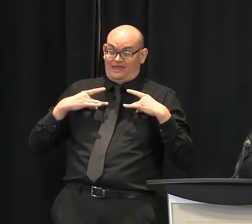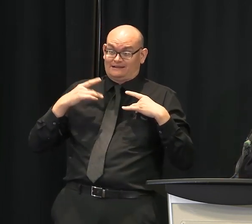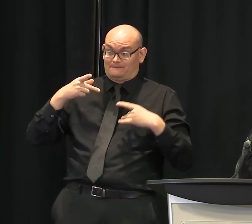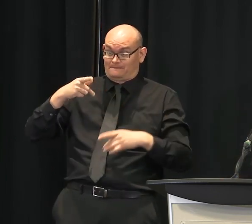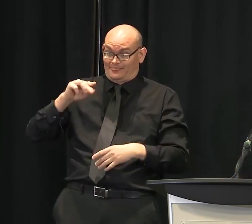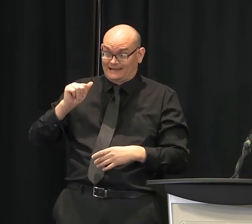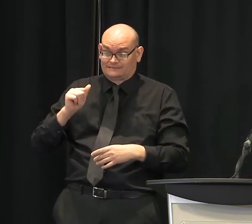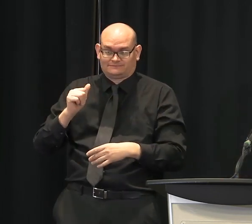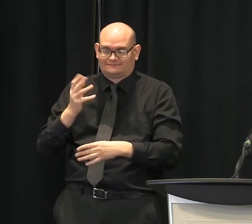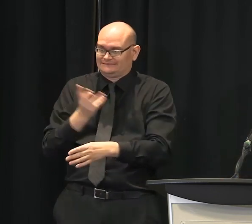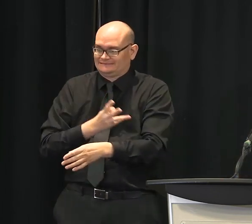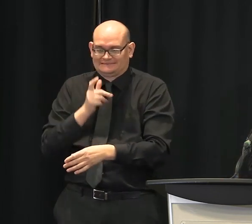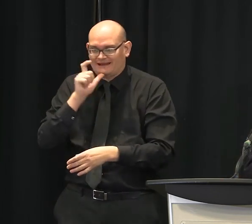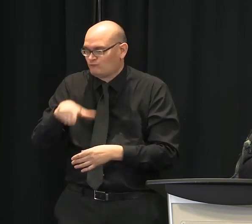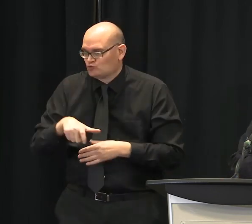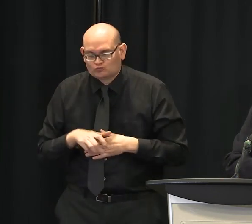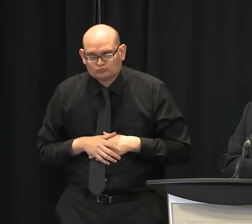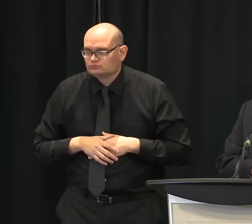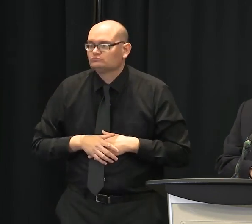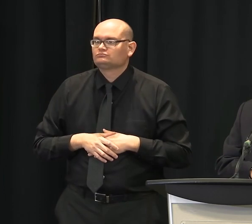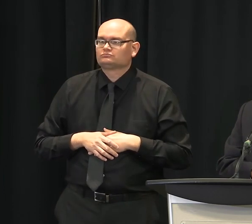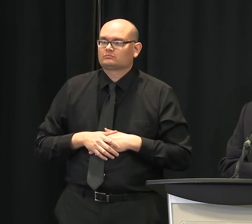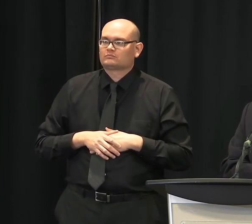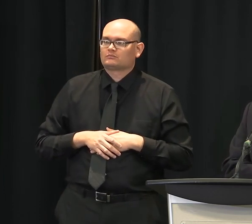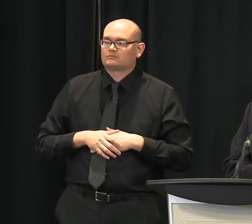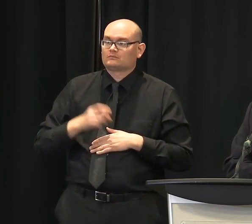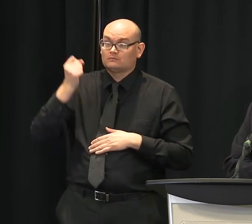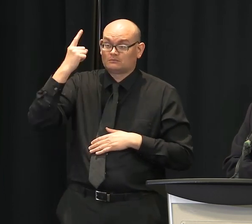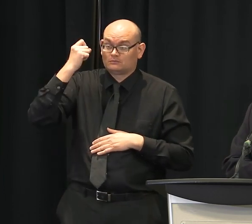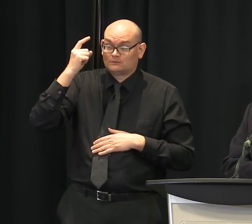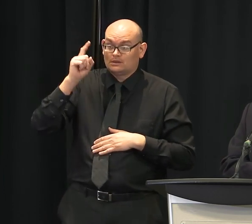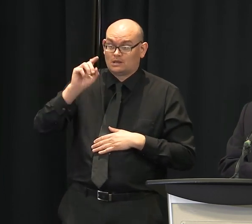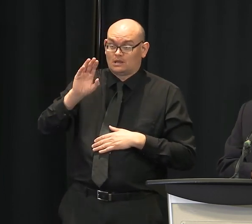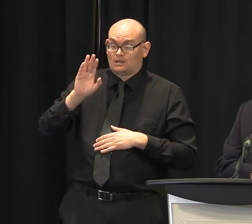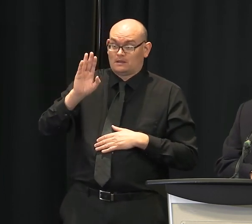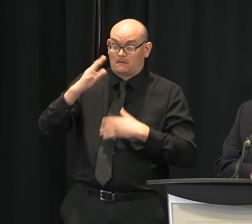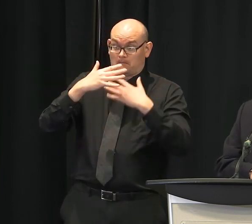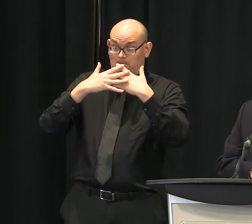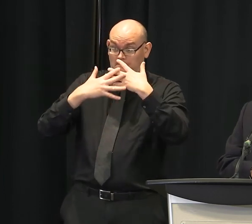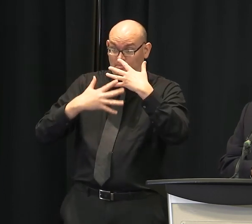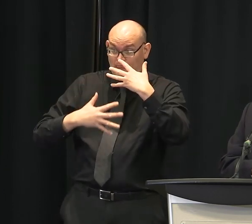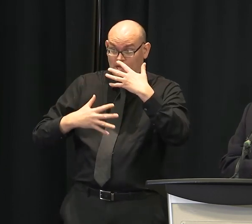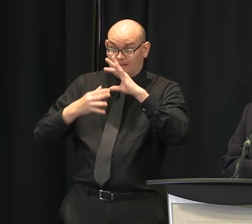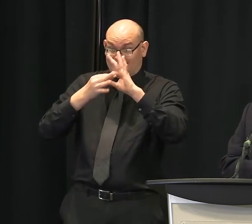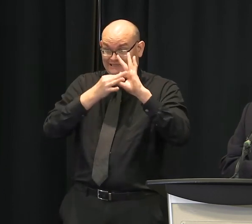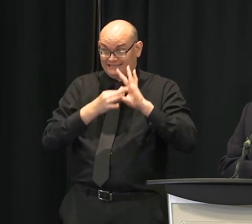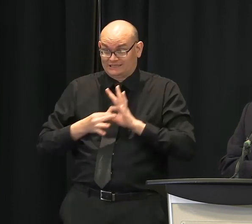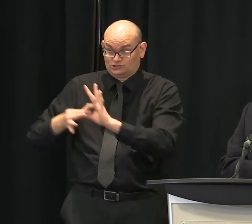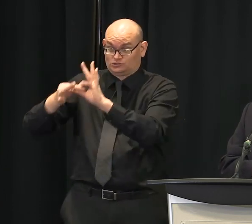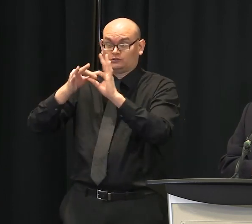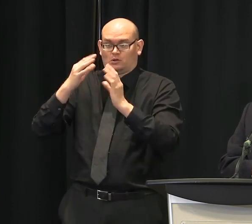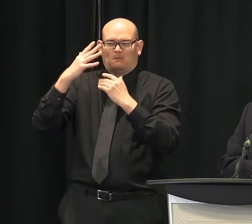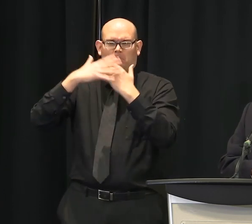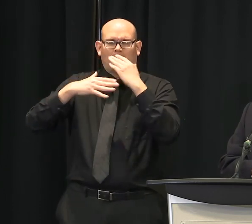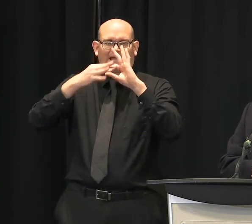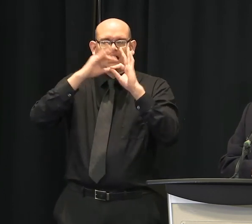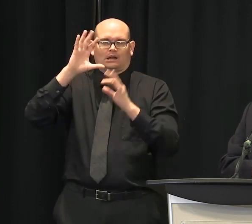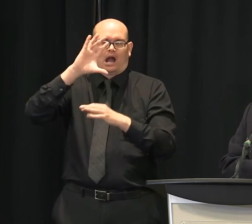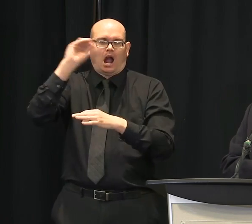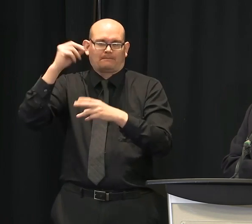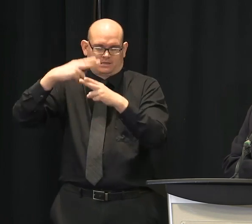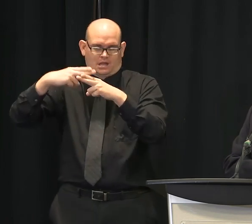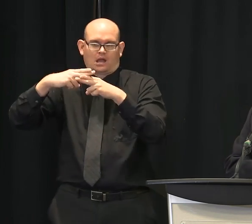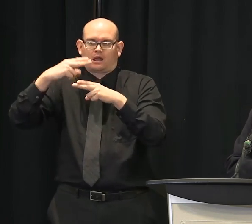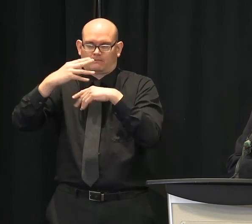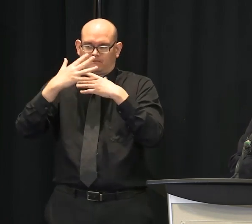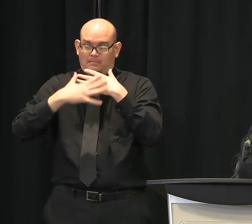that I'll add to it is the blood connection actually just came out in the last day or so and backed up. know, initially for donors,